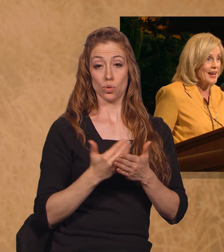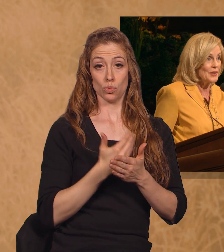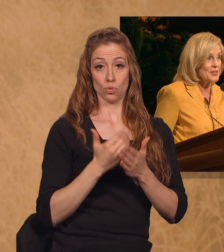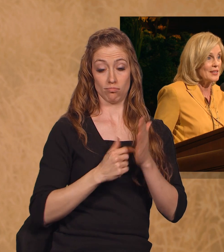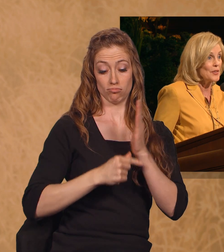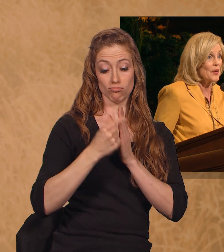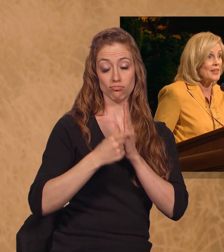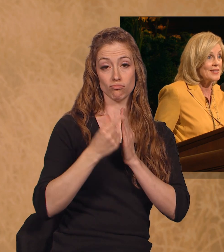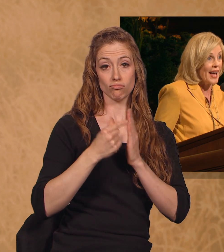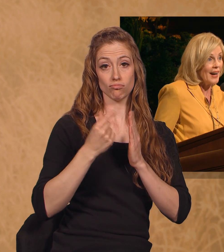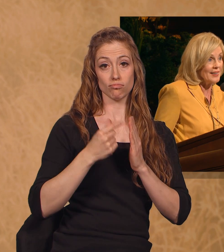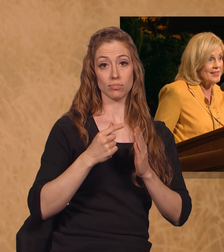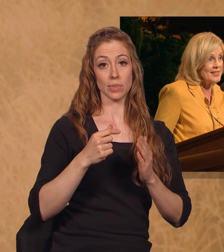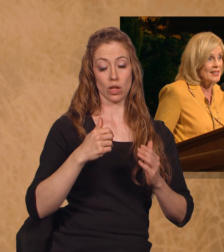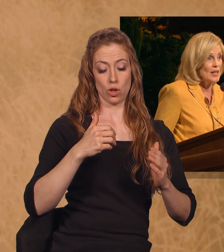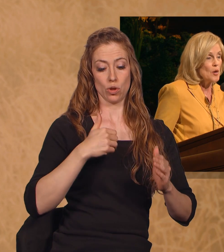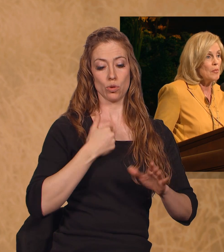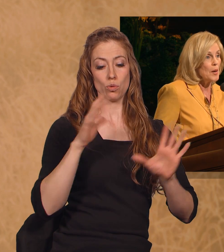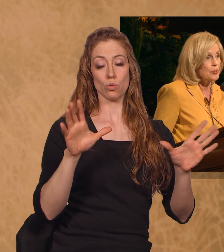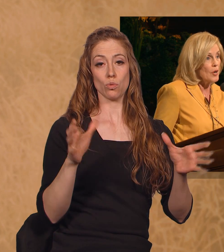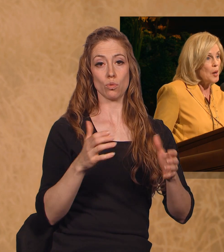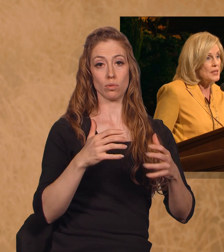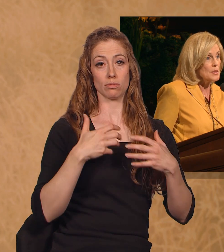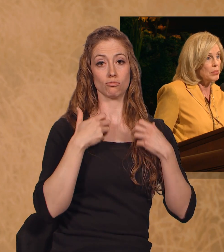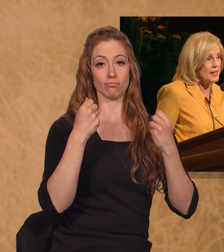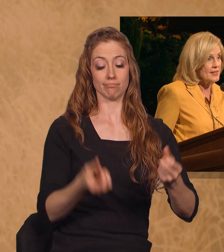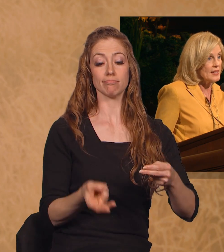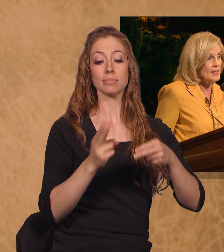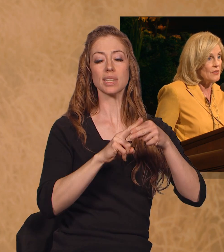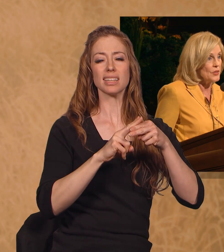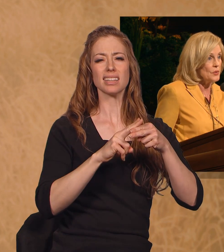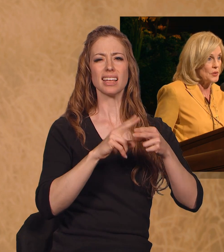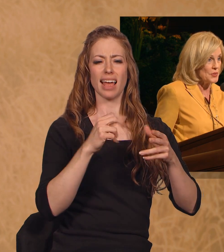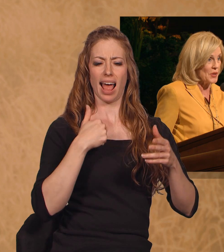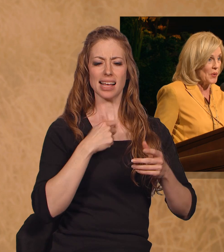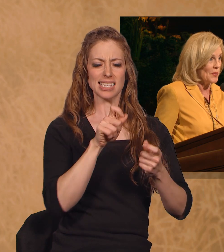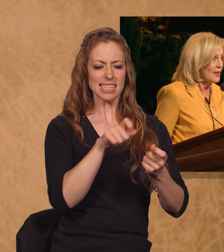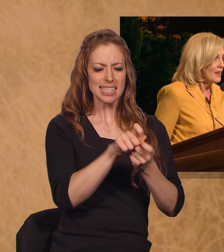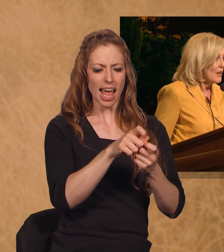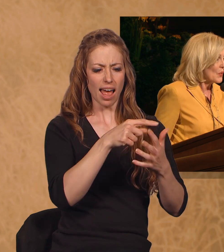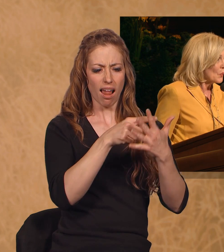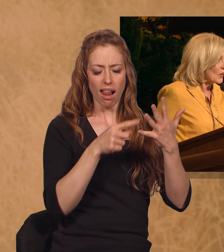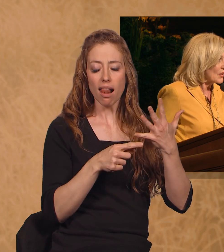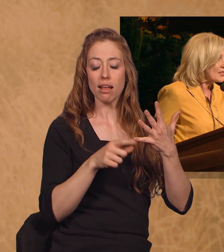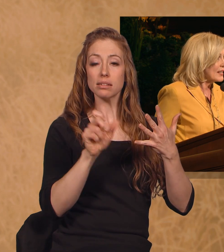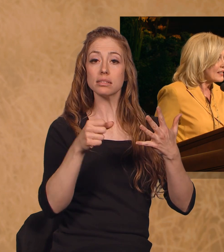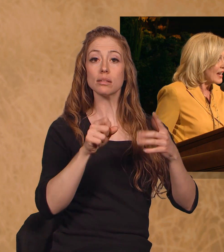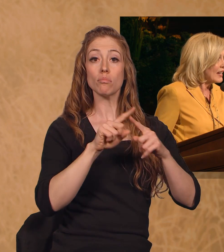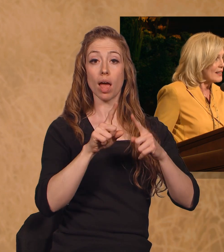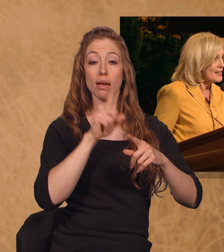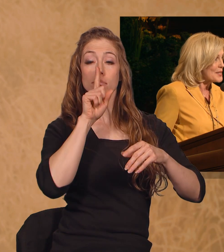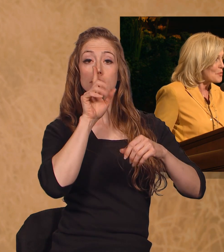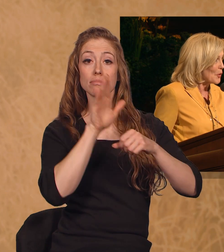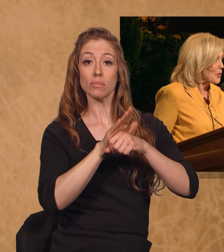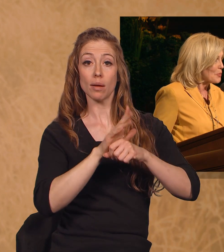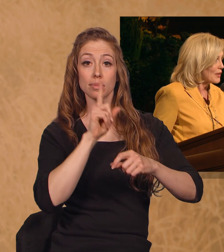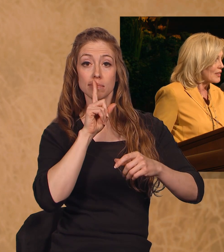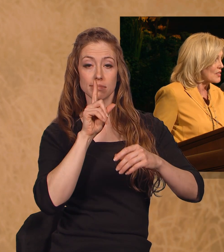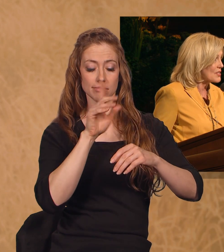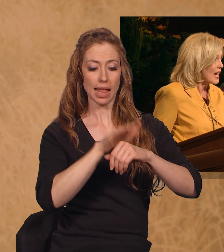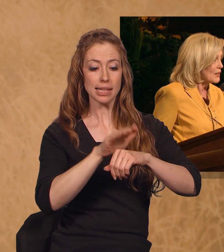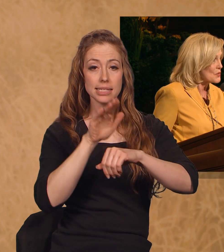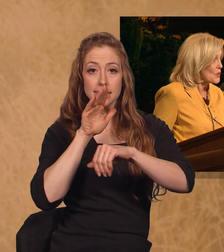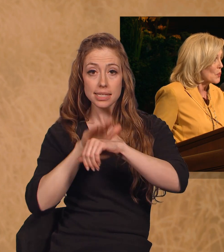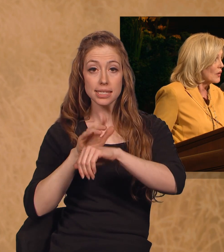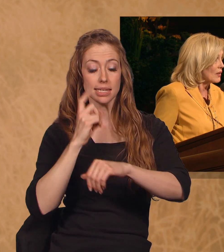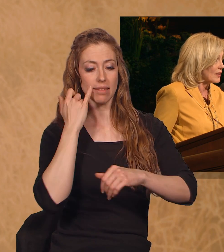only standards to live with exactness, but promised blessings if you do so. The words contained in this important booklet